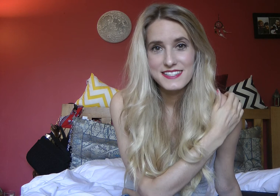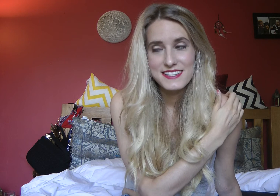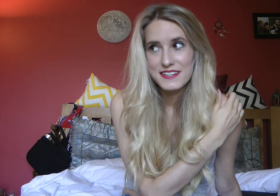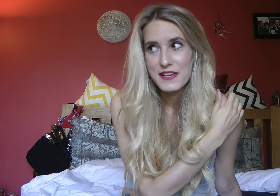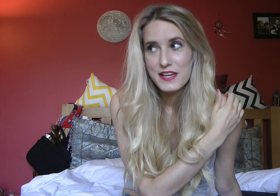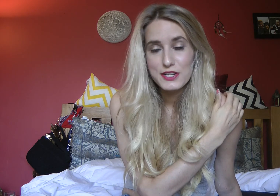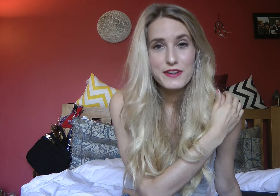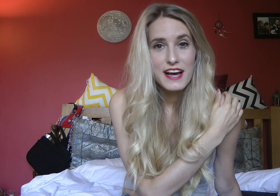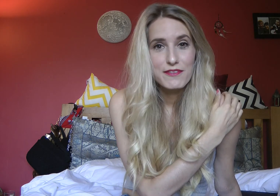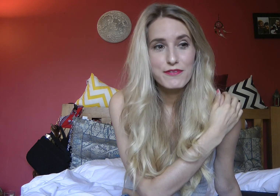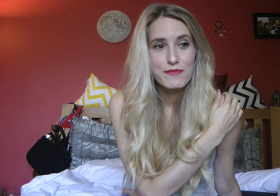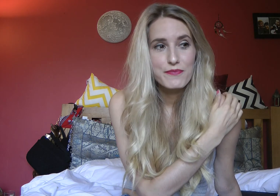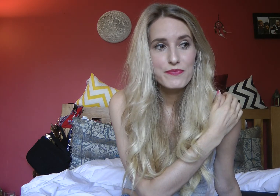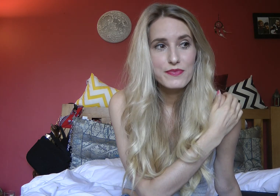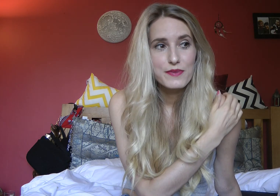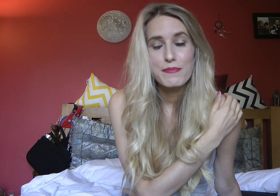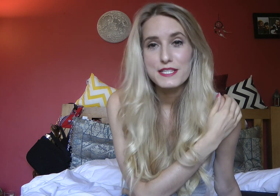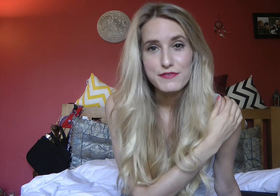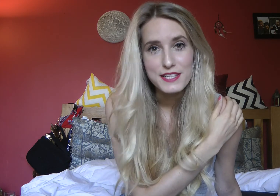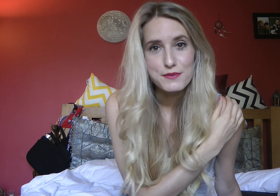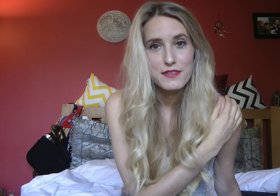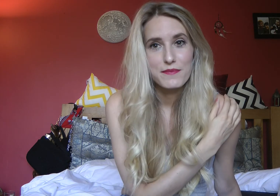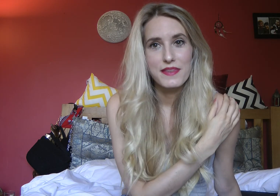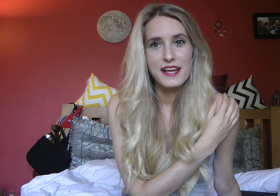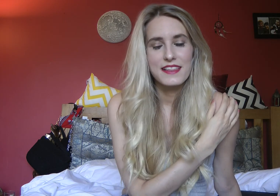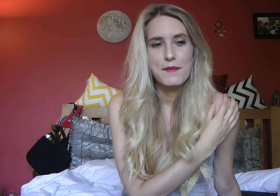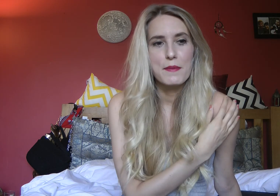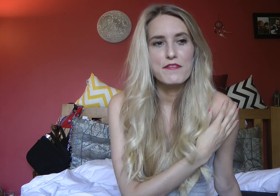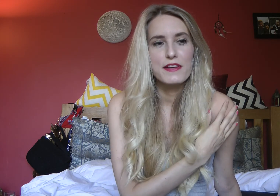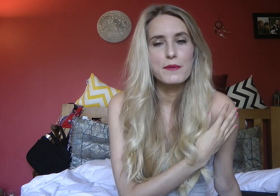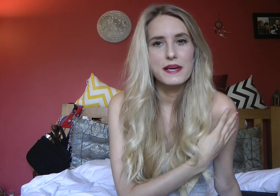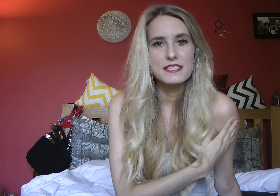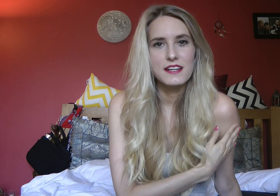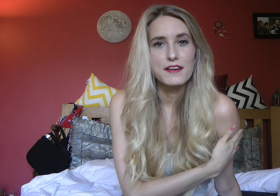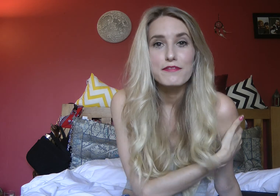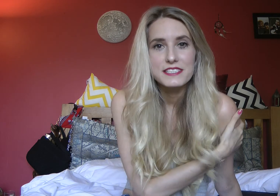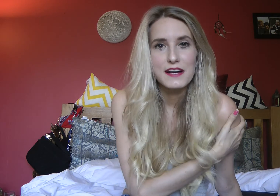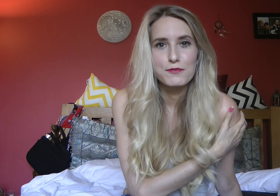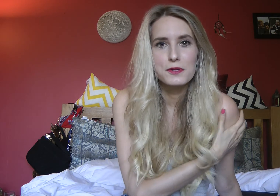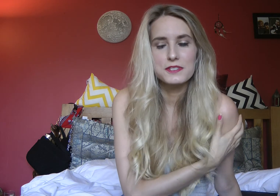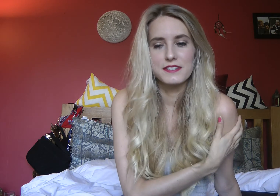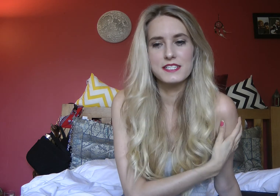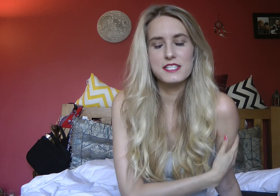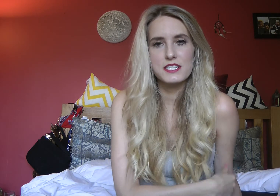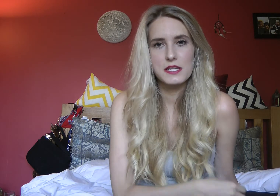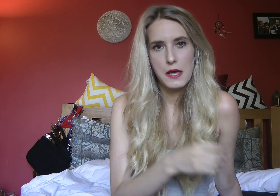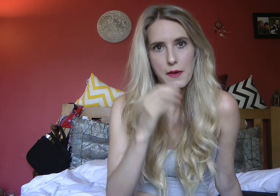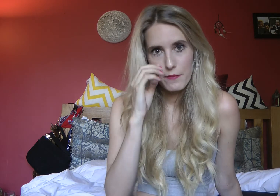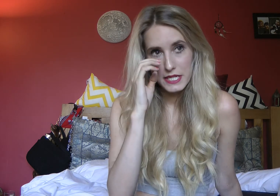don't have best friends with them they they maybe feel a bit like a fish out of water and to just make